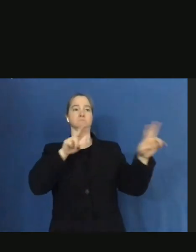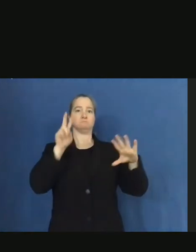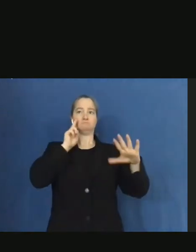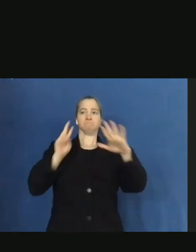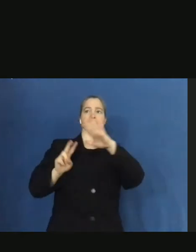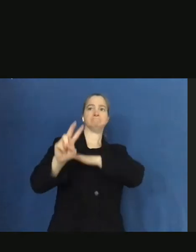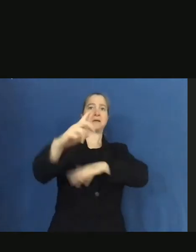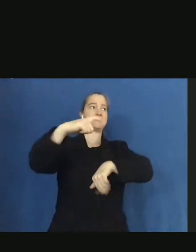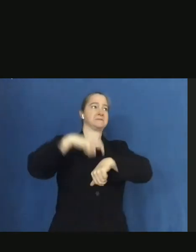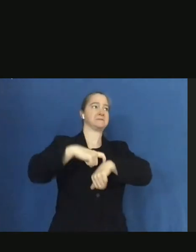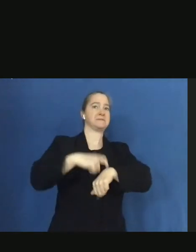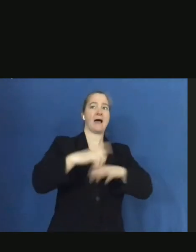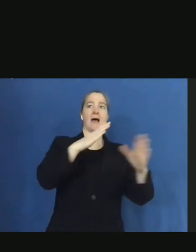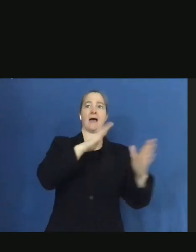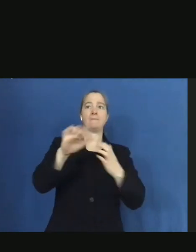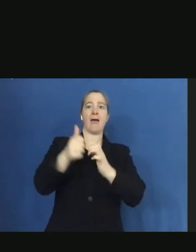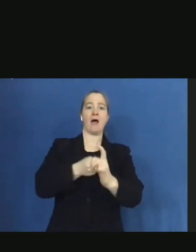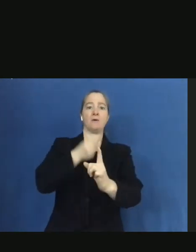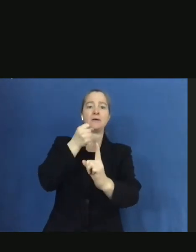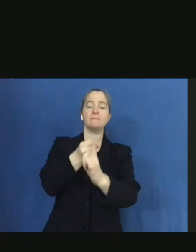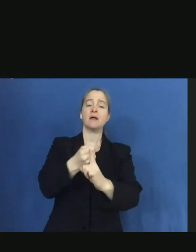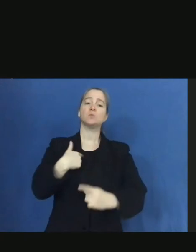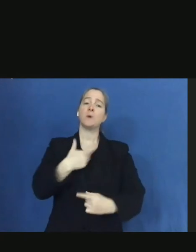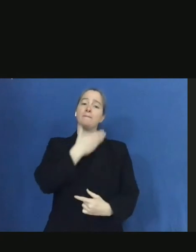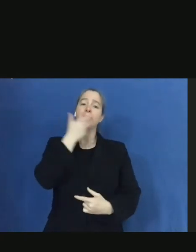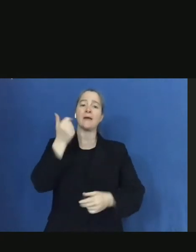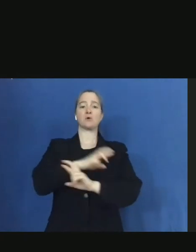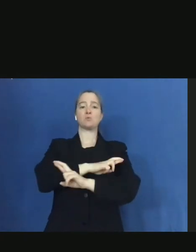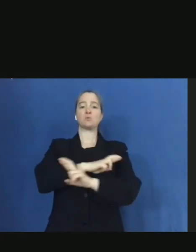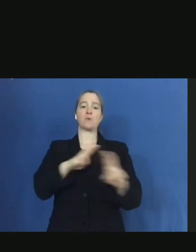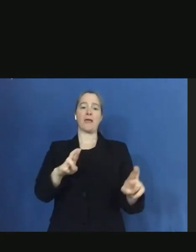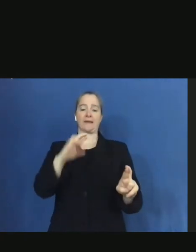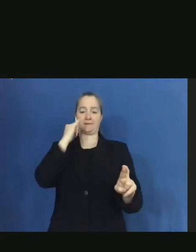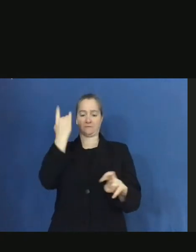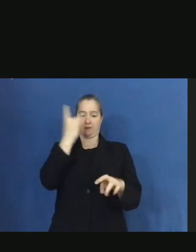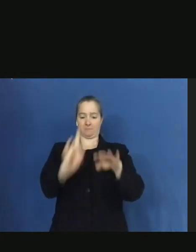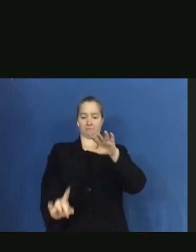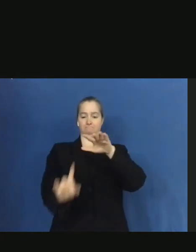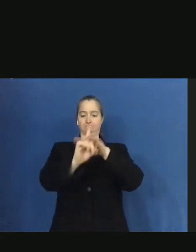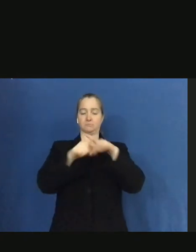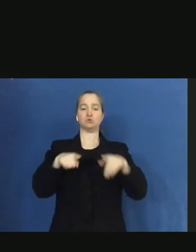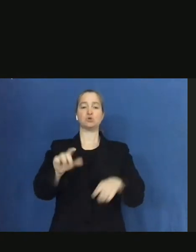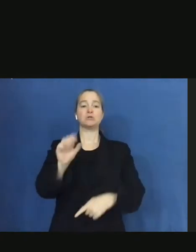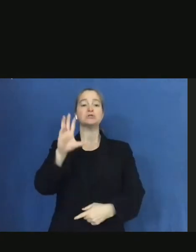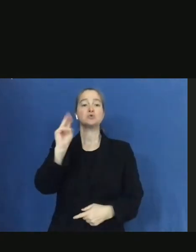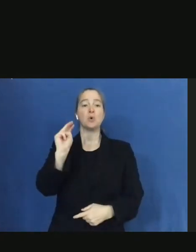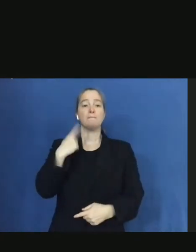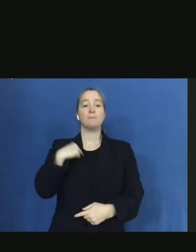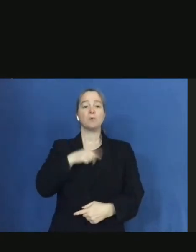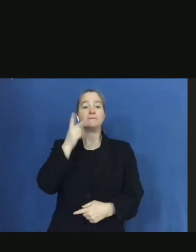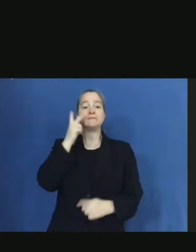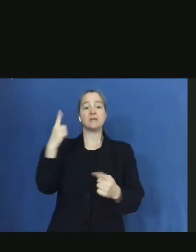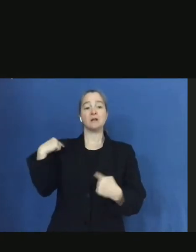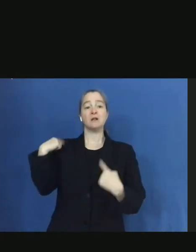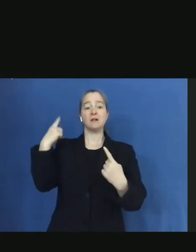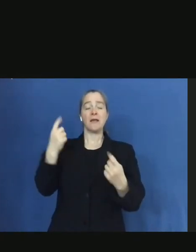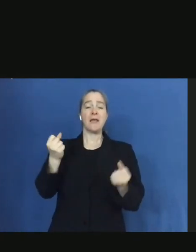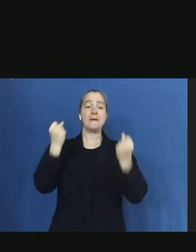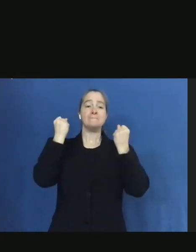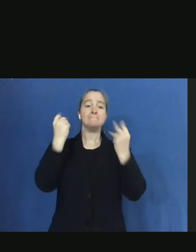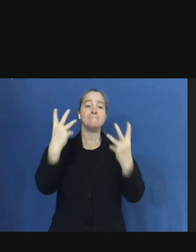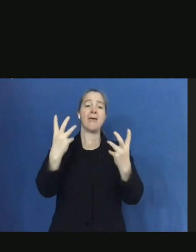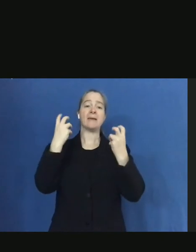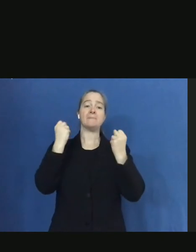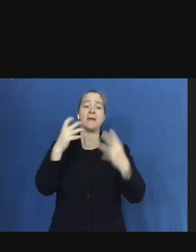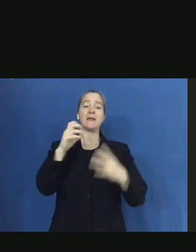better prepared to respond to any situations that would arise during the storm. As we have seen in the past, many systems this time of year can